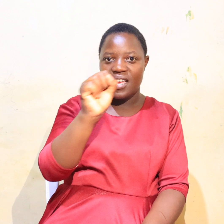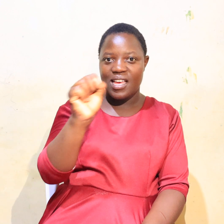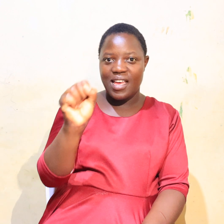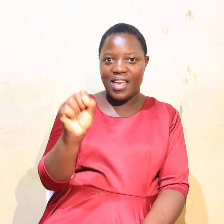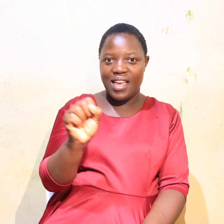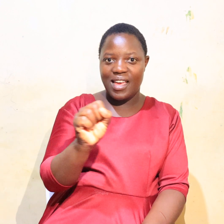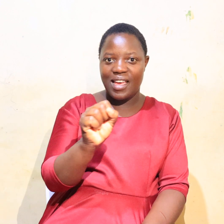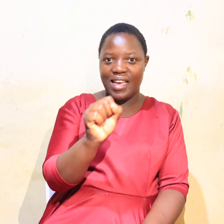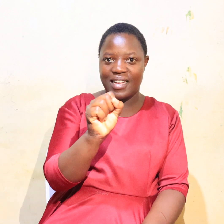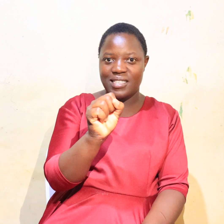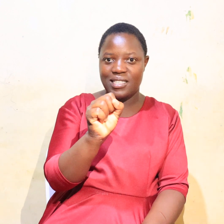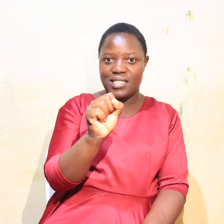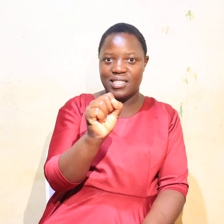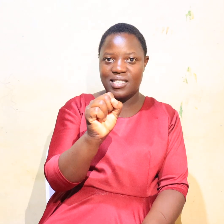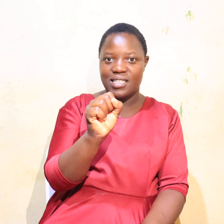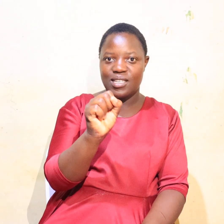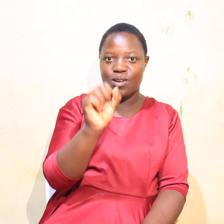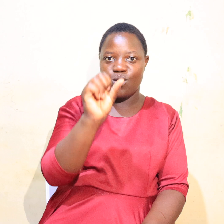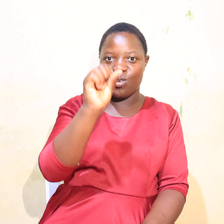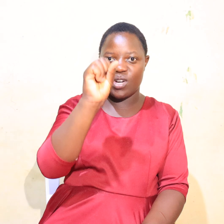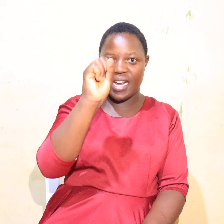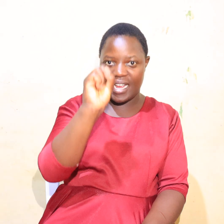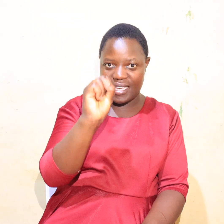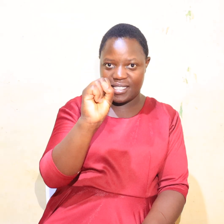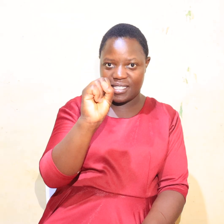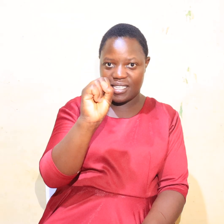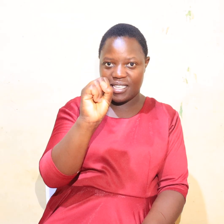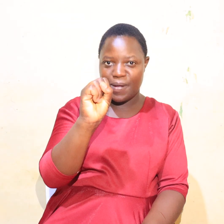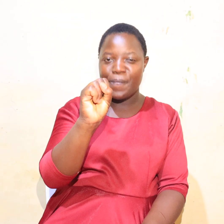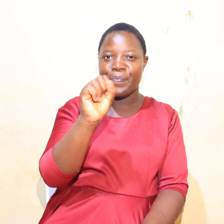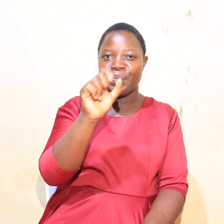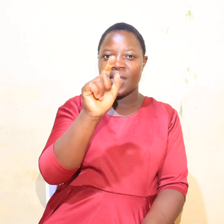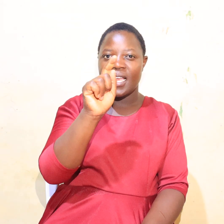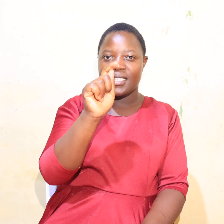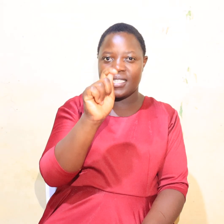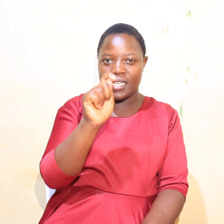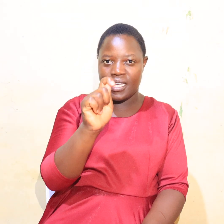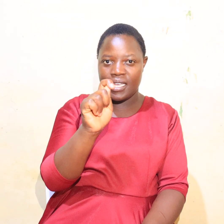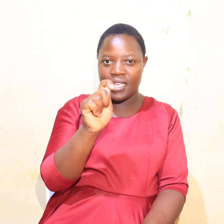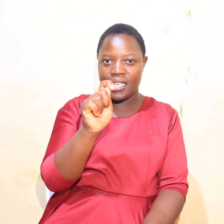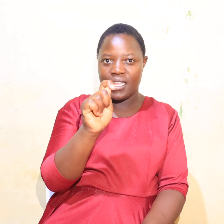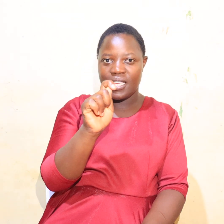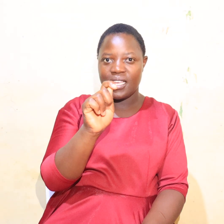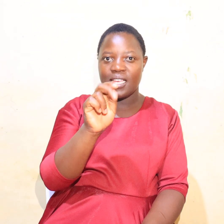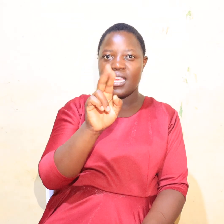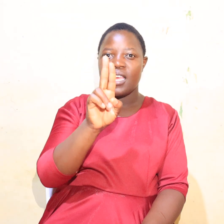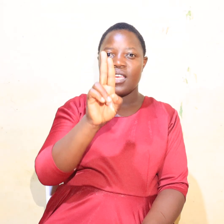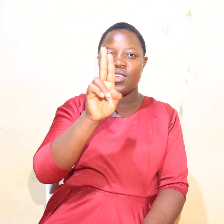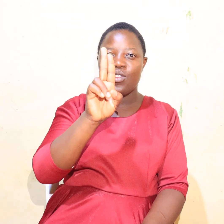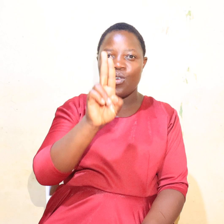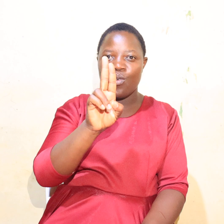S, or S, T, U,